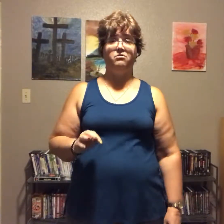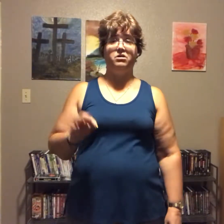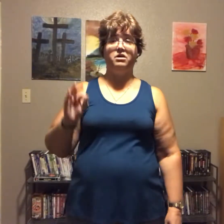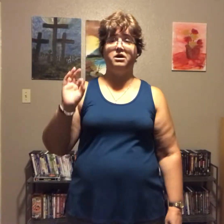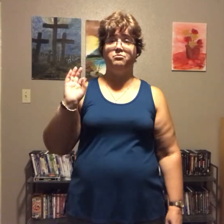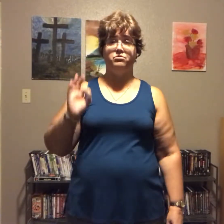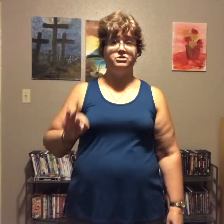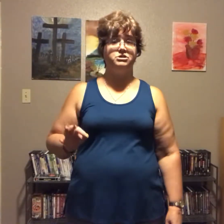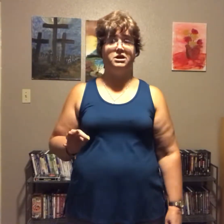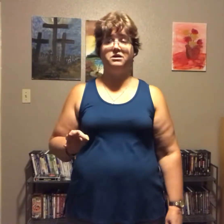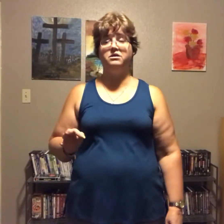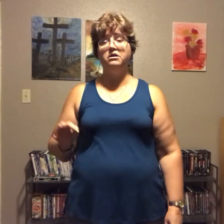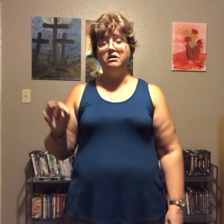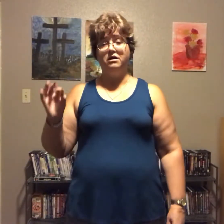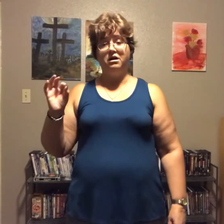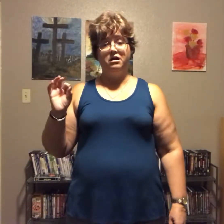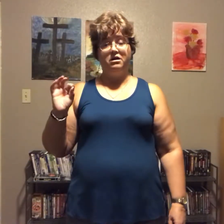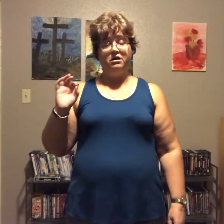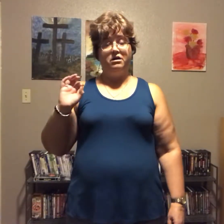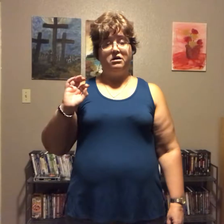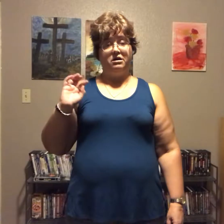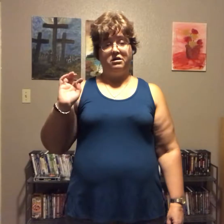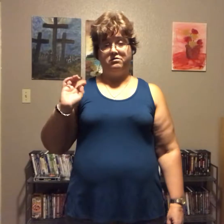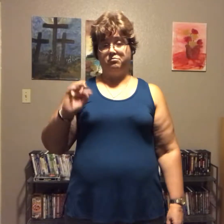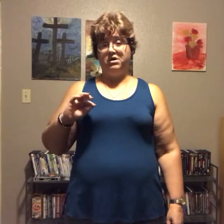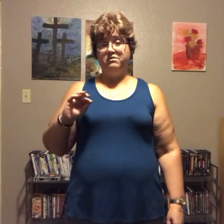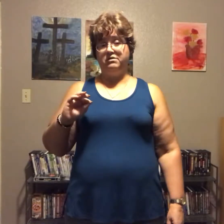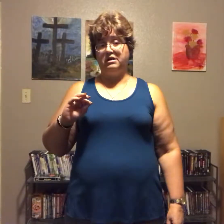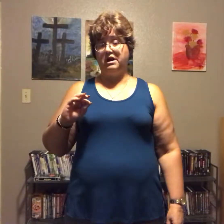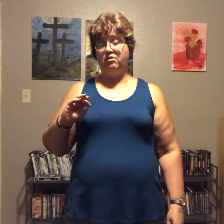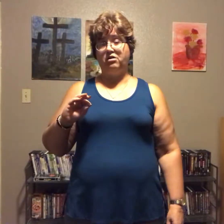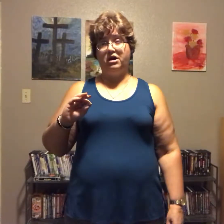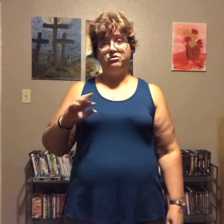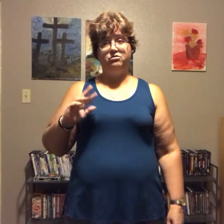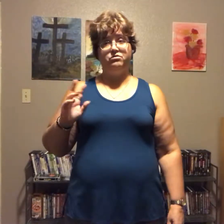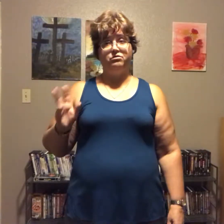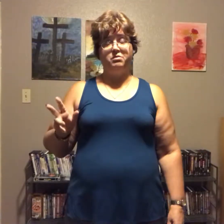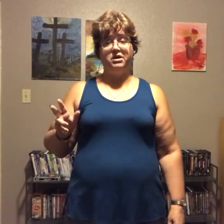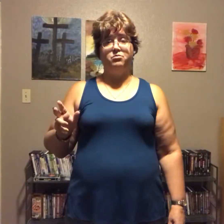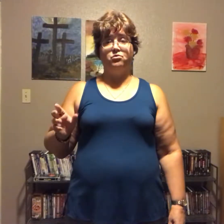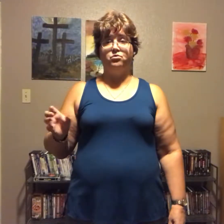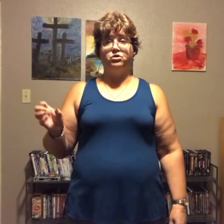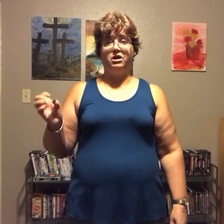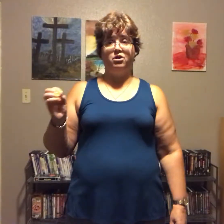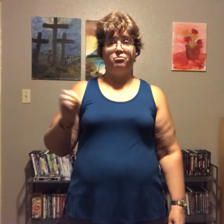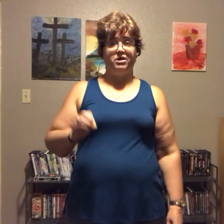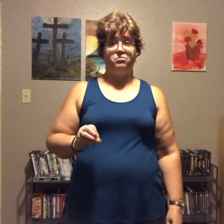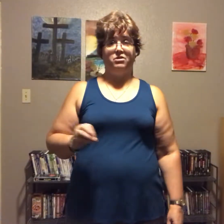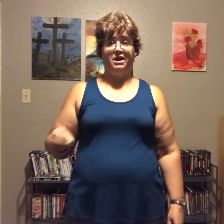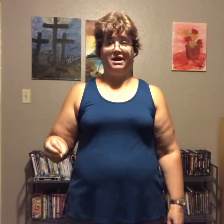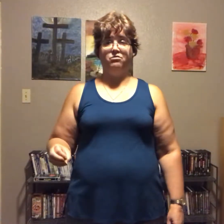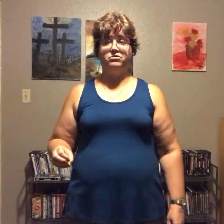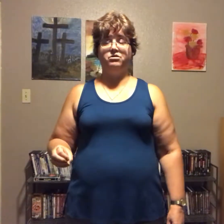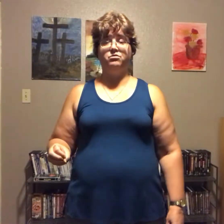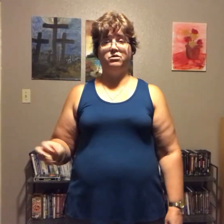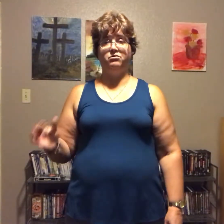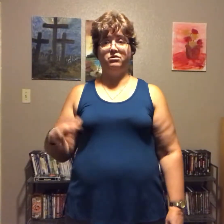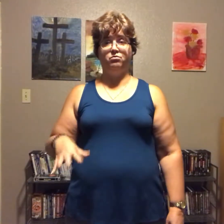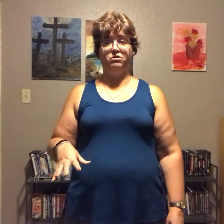and I appreciate it it's amazing how God uses people to help people out when they're in the